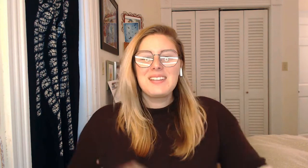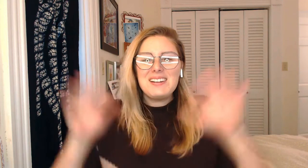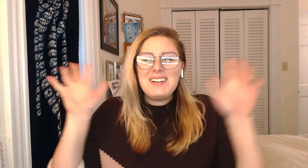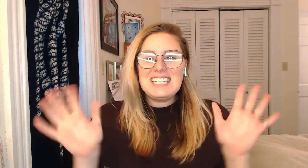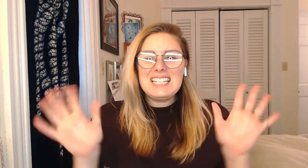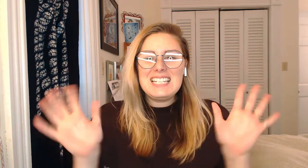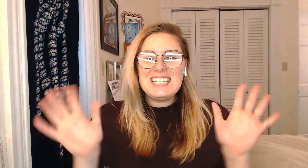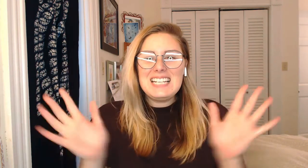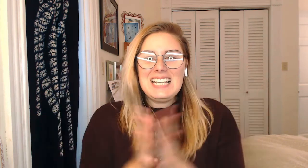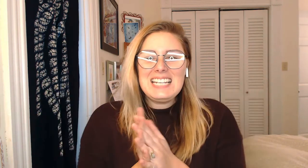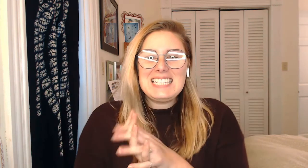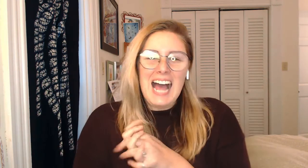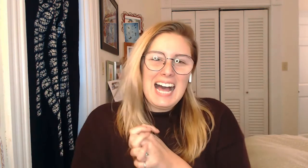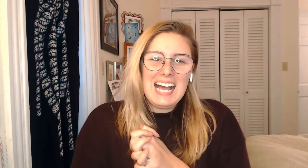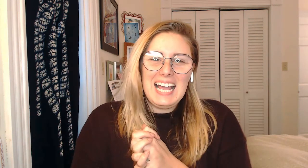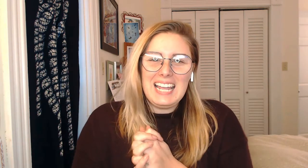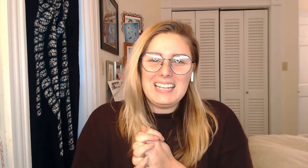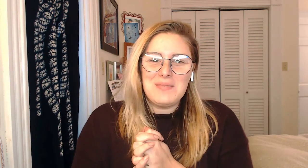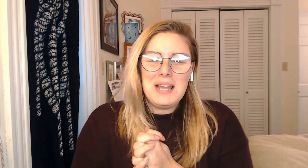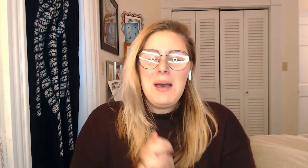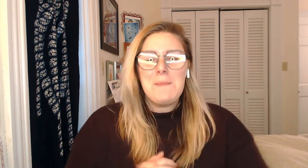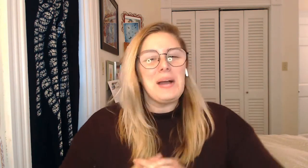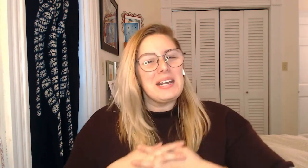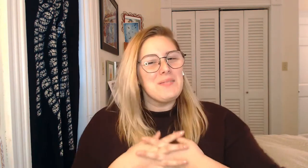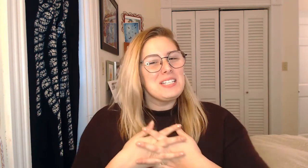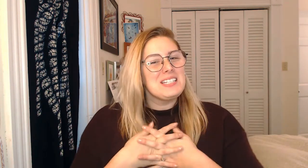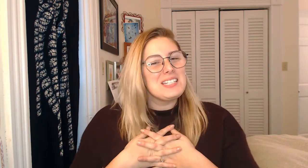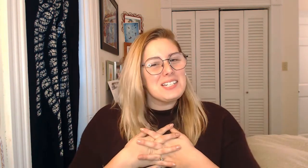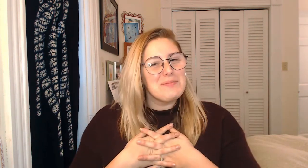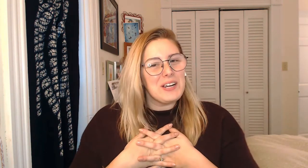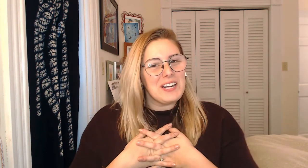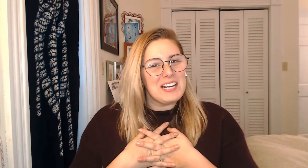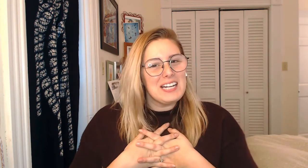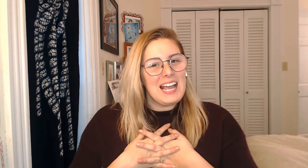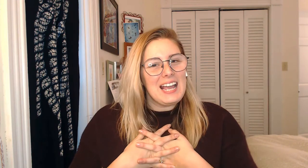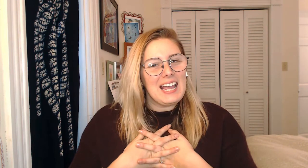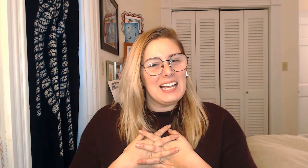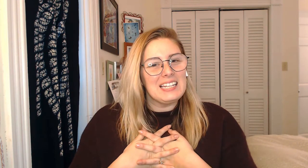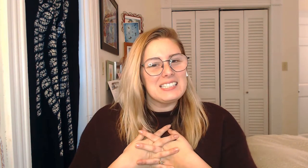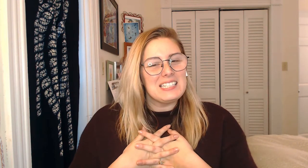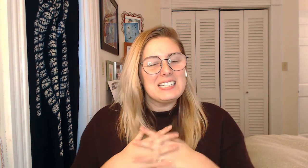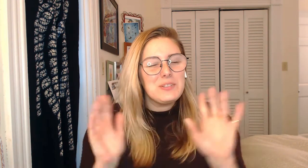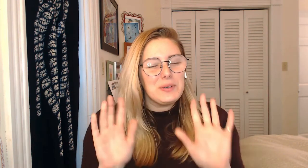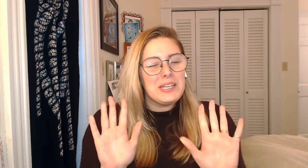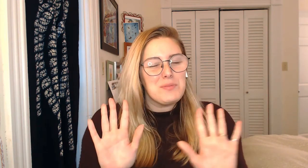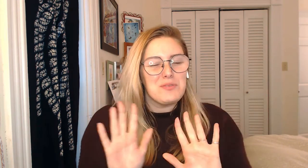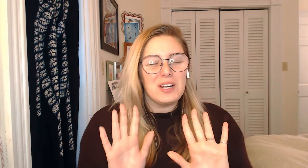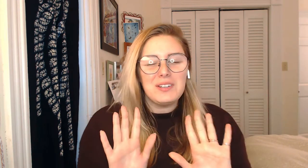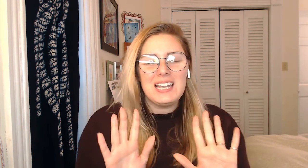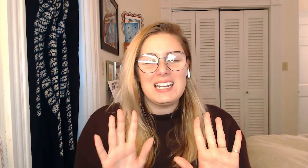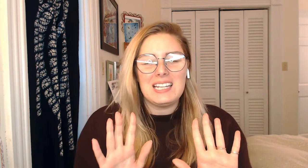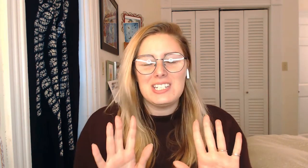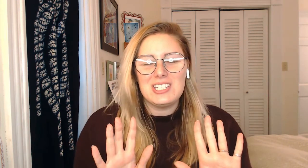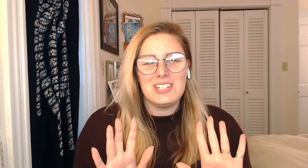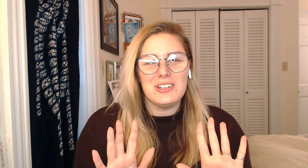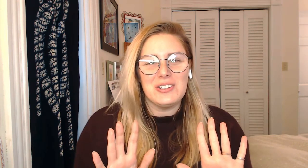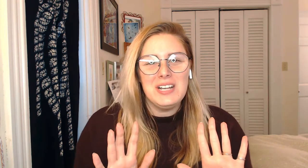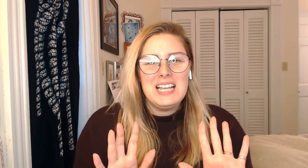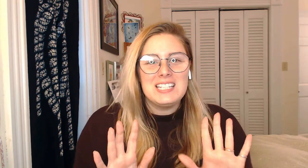Welcome to singing time. My name is Sister Bird and this week before we get into singing